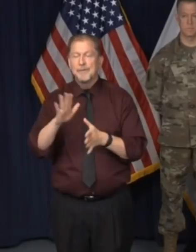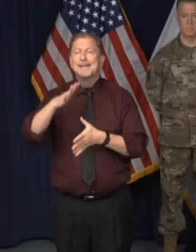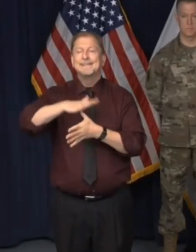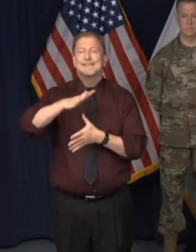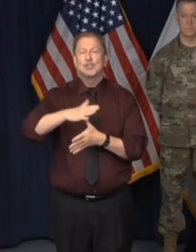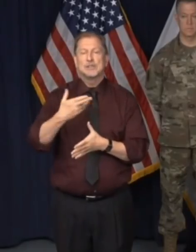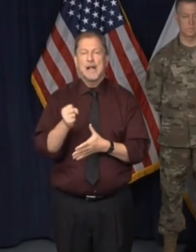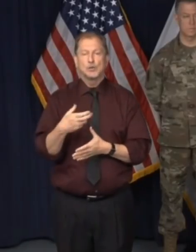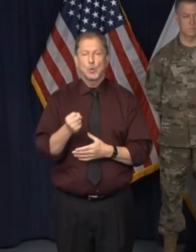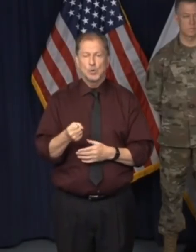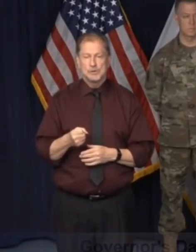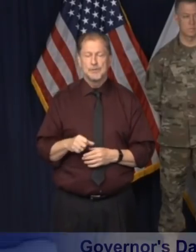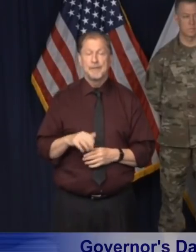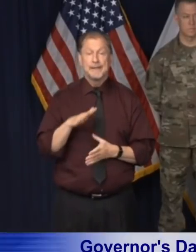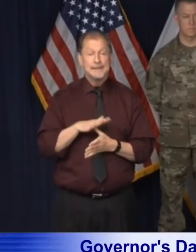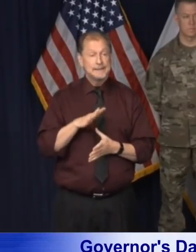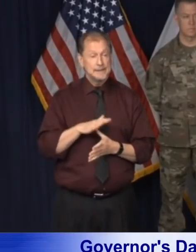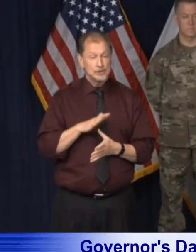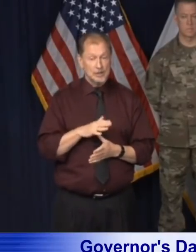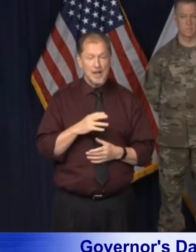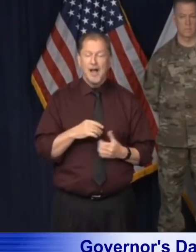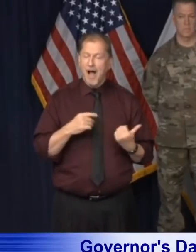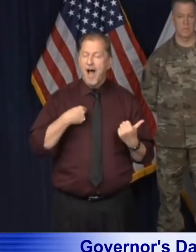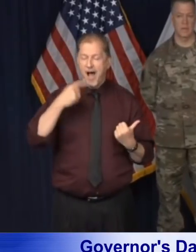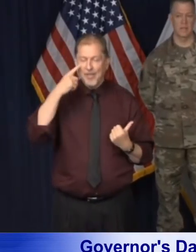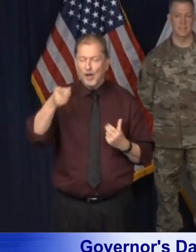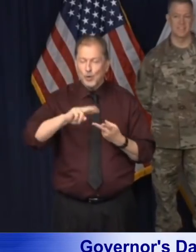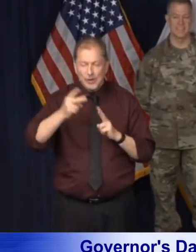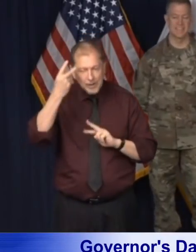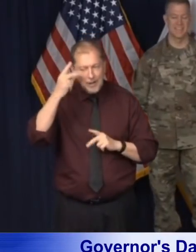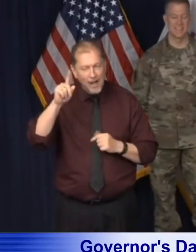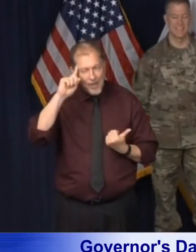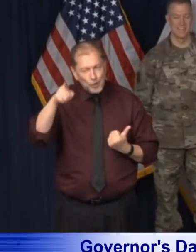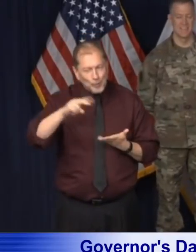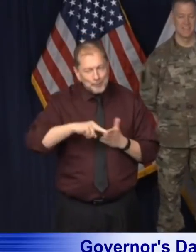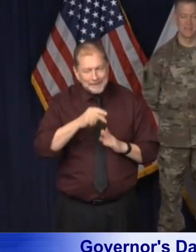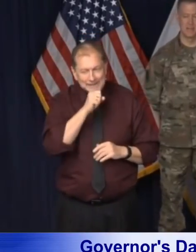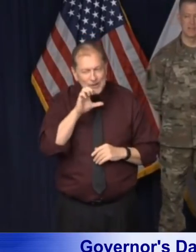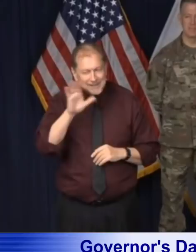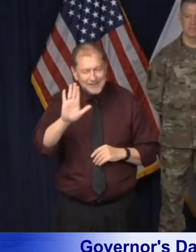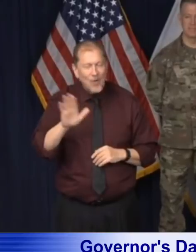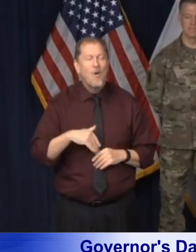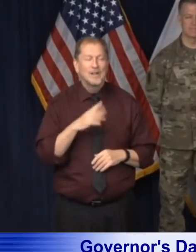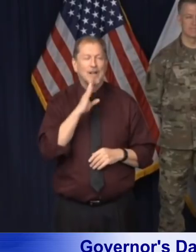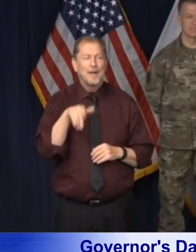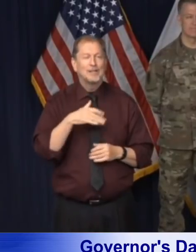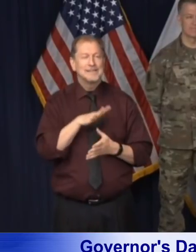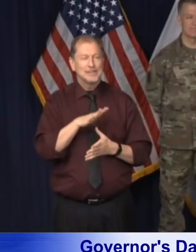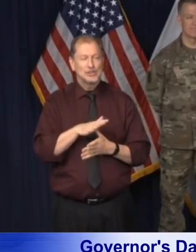for seniors? Got it. Not senior citizens. But yeah, seniors in high school and college maybe.